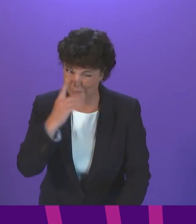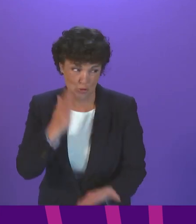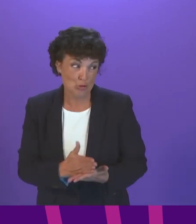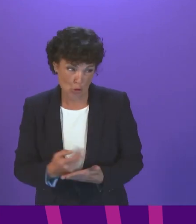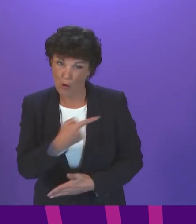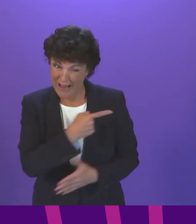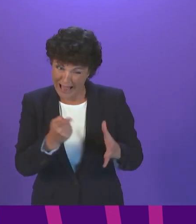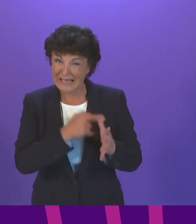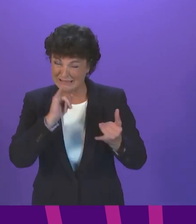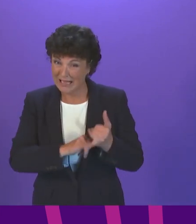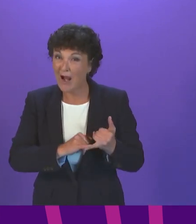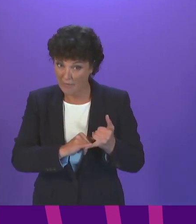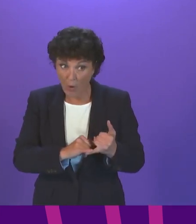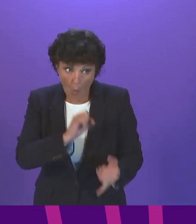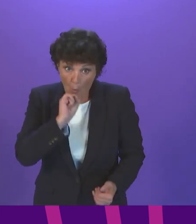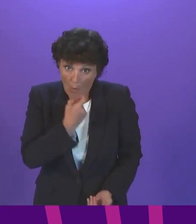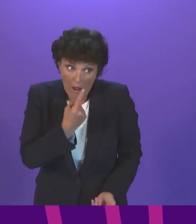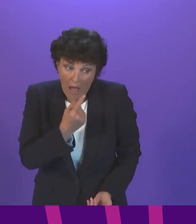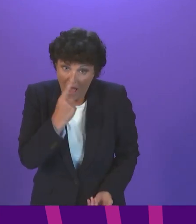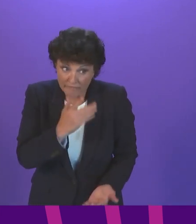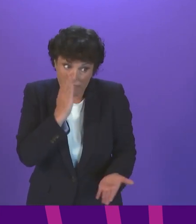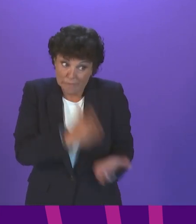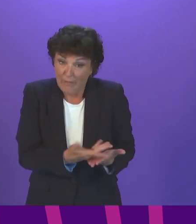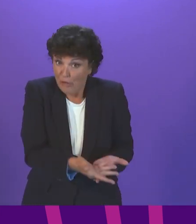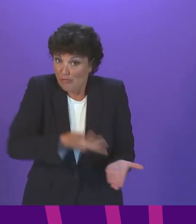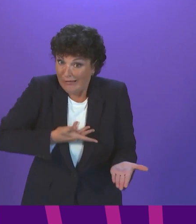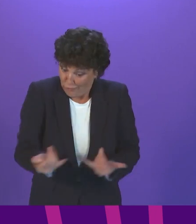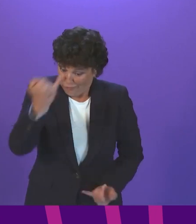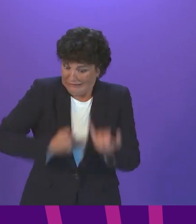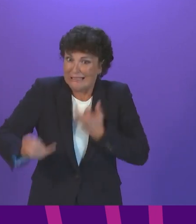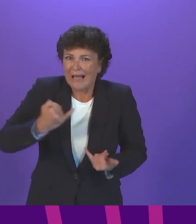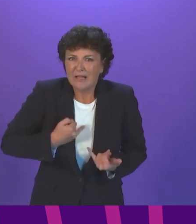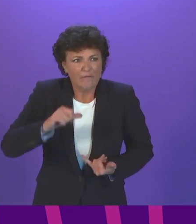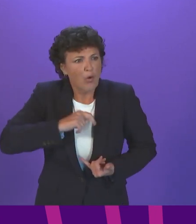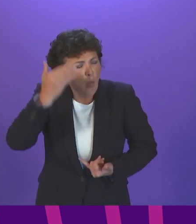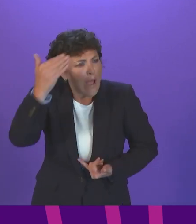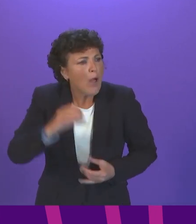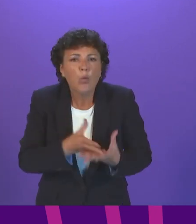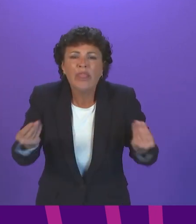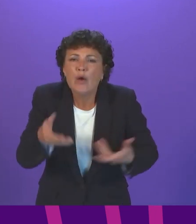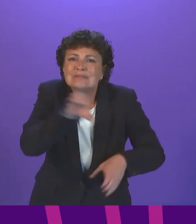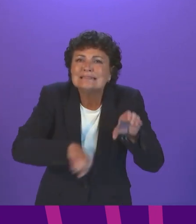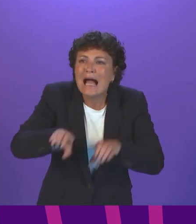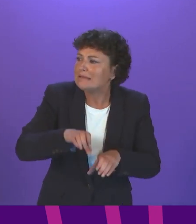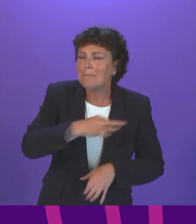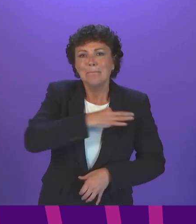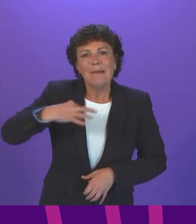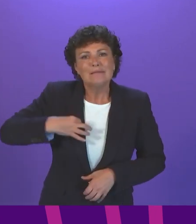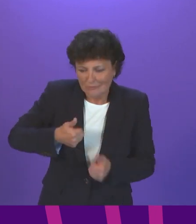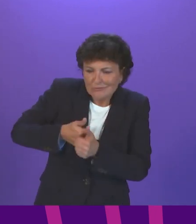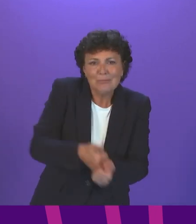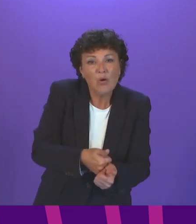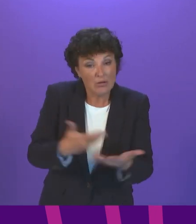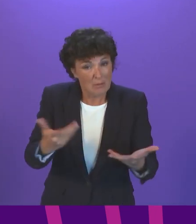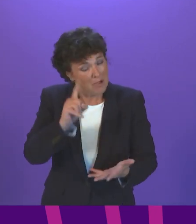and others, with much legitimacy, I hasten to add, would be criticising us for doing that. So we stand ready to implement any recommendations.